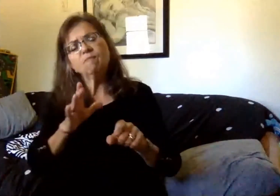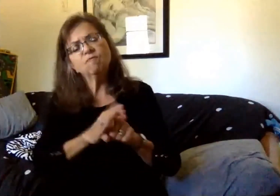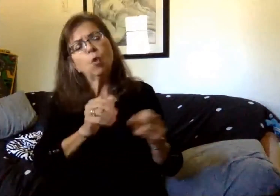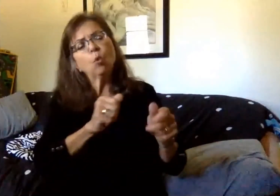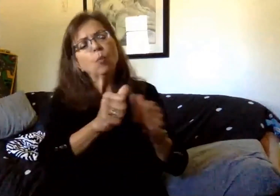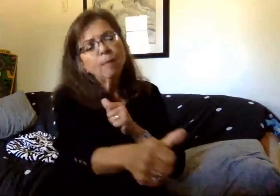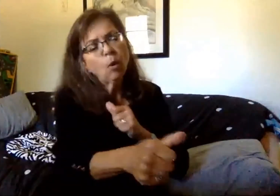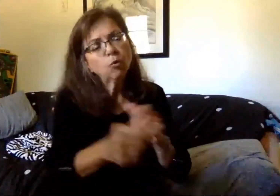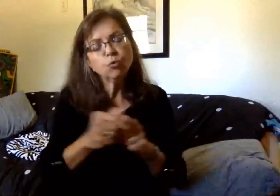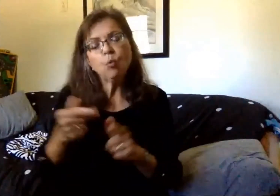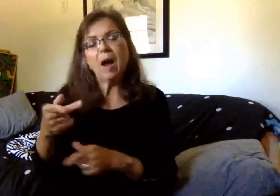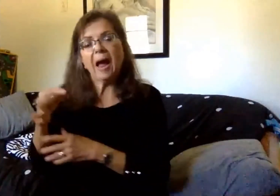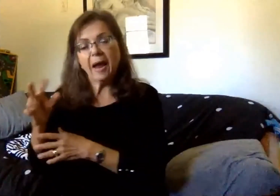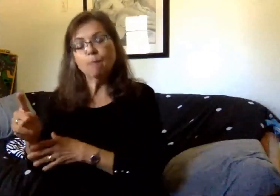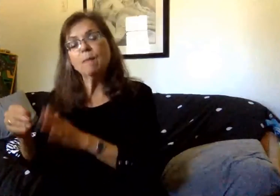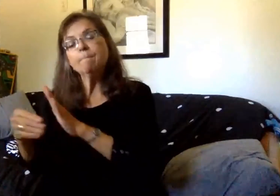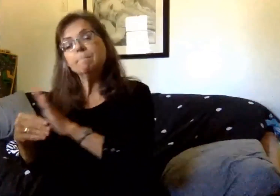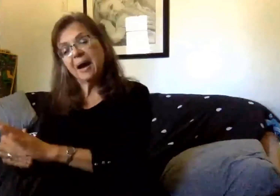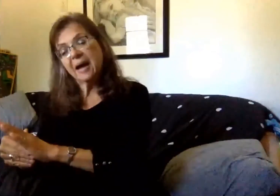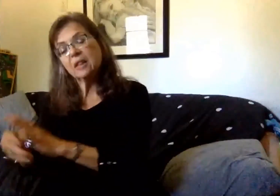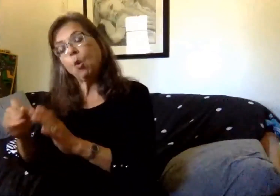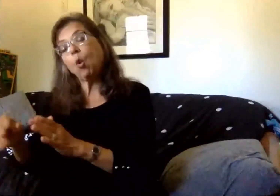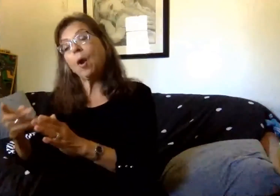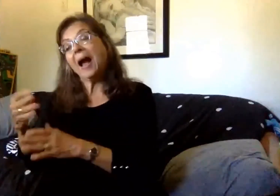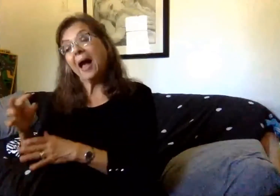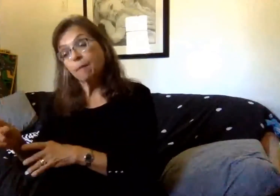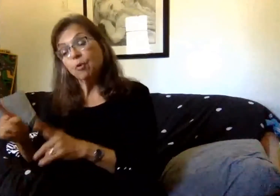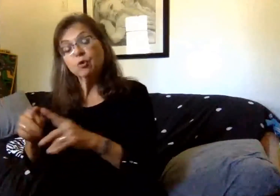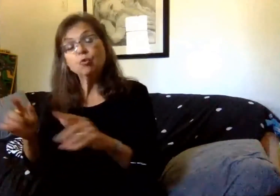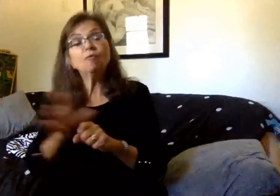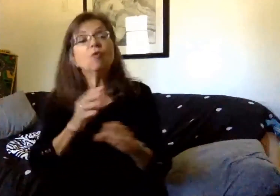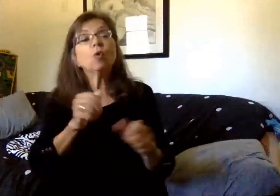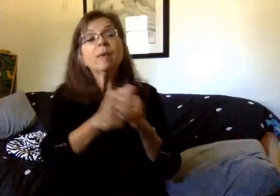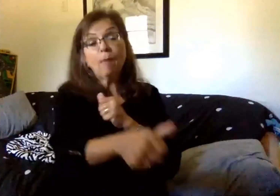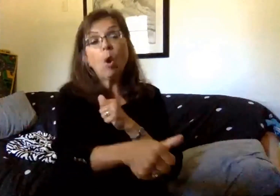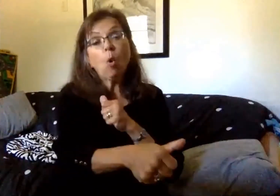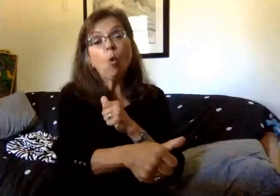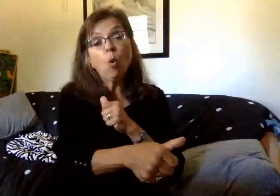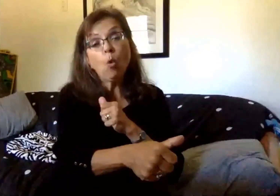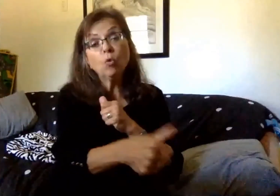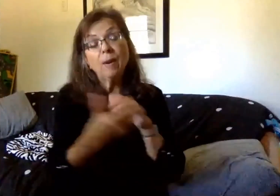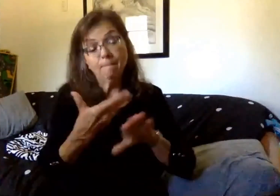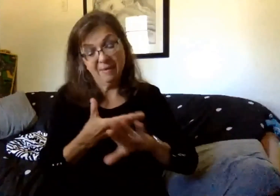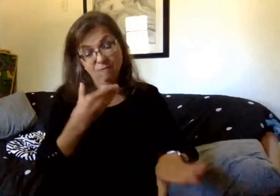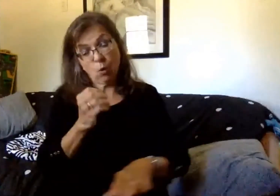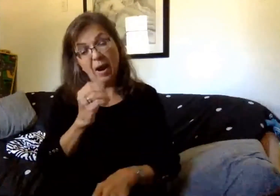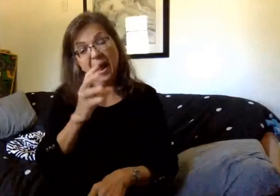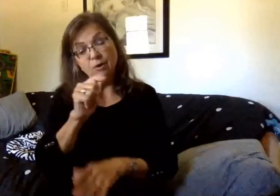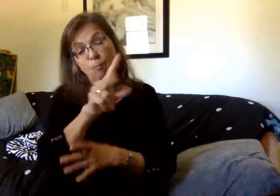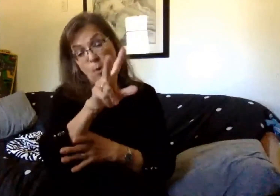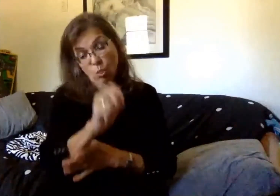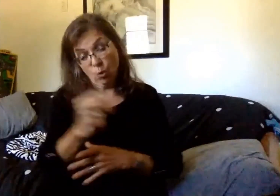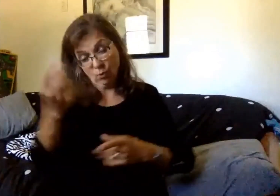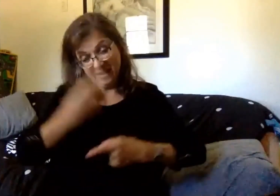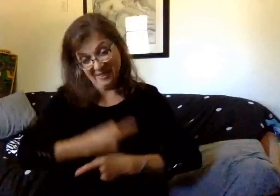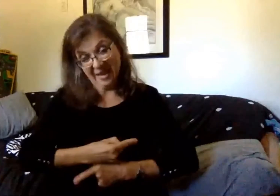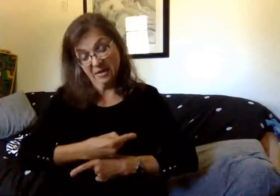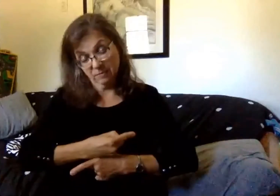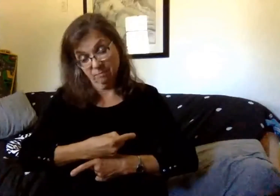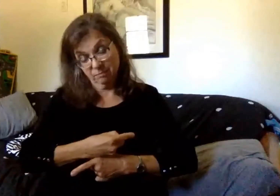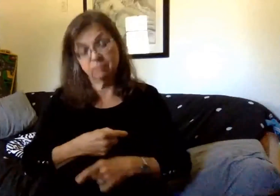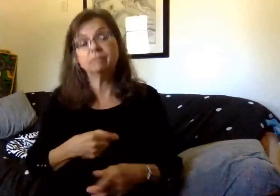to a hybrid model or from a hybrid to a full remote model prior to that October 30th date that we have set.